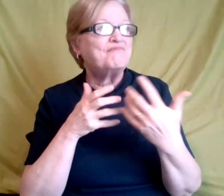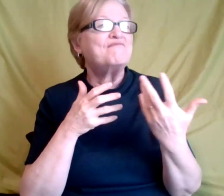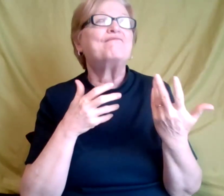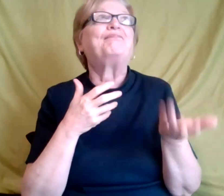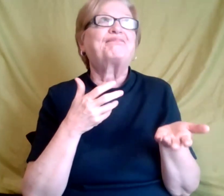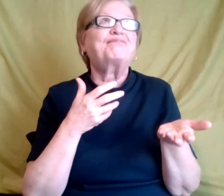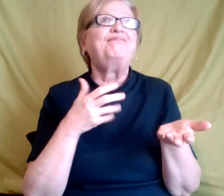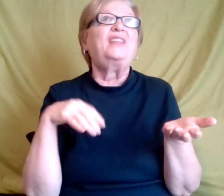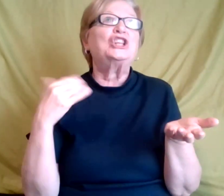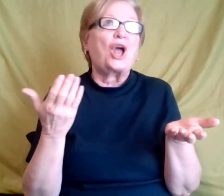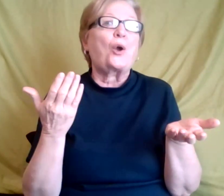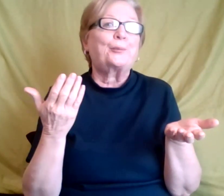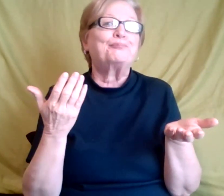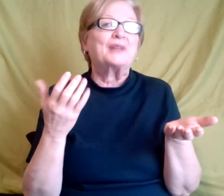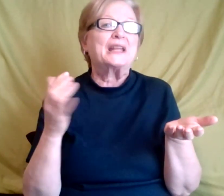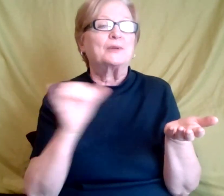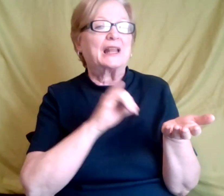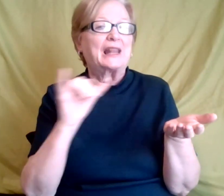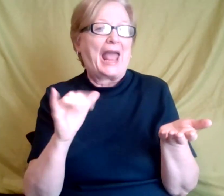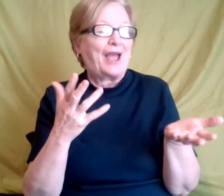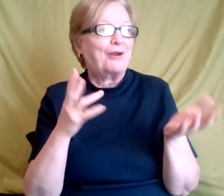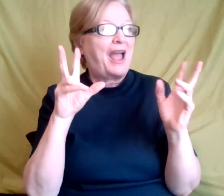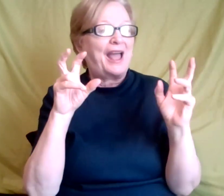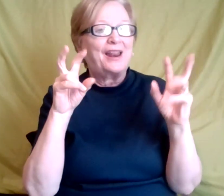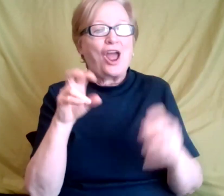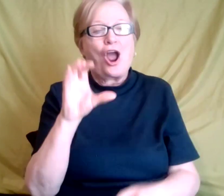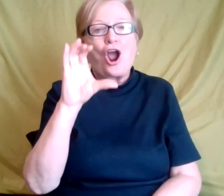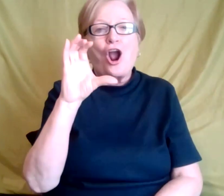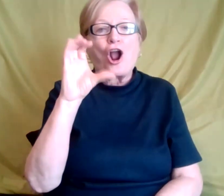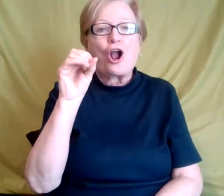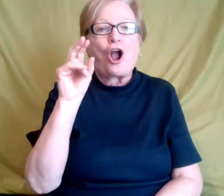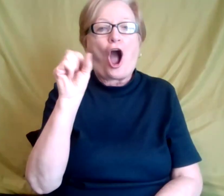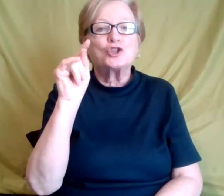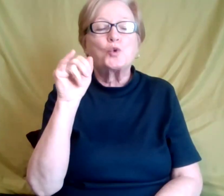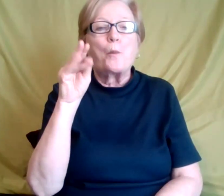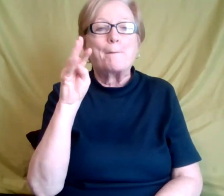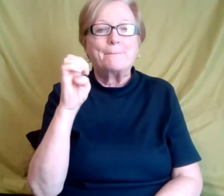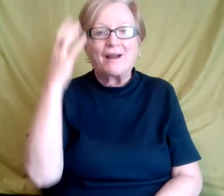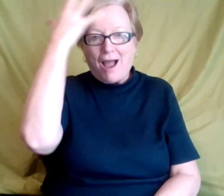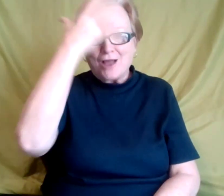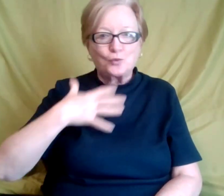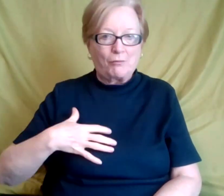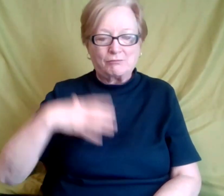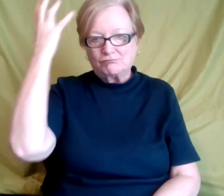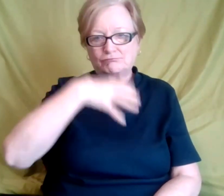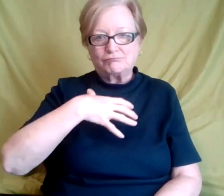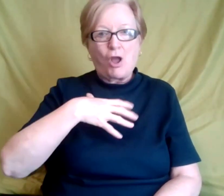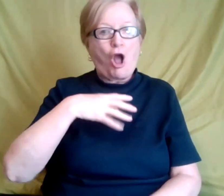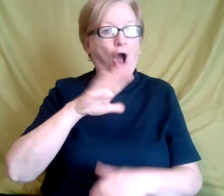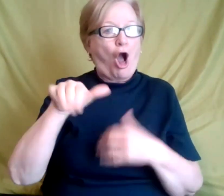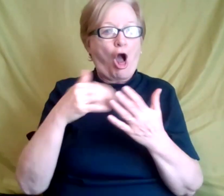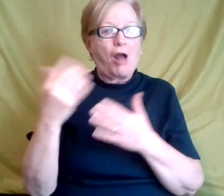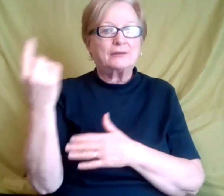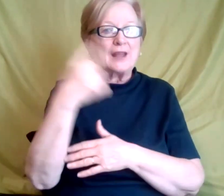it was like wearing a costume all day, um, to have, you know, the, the small